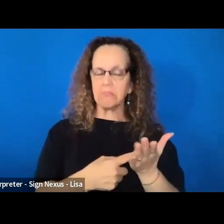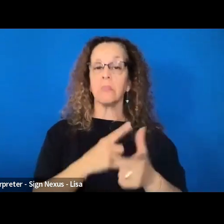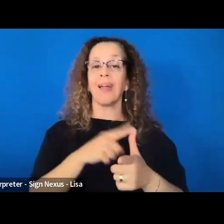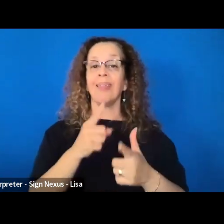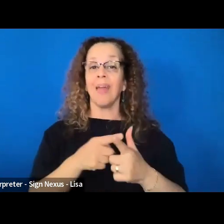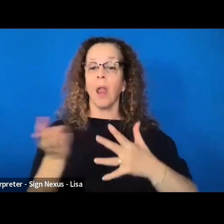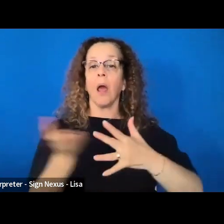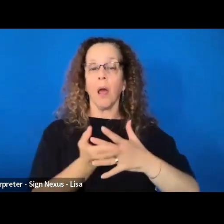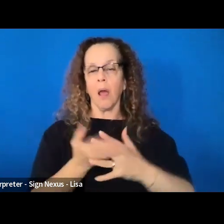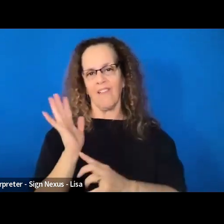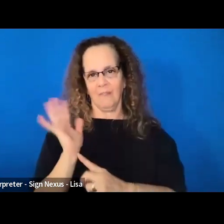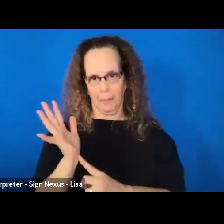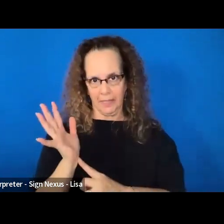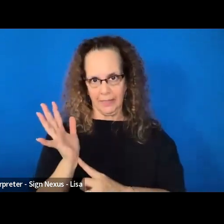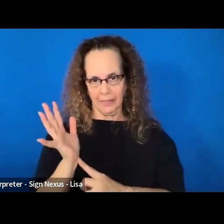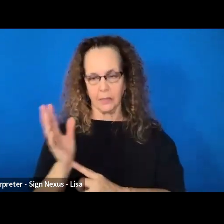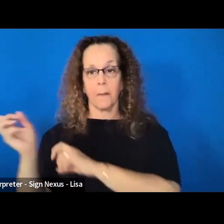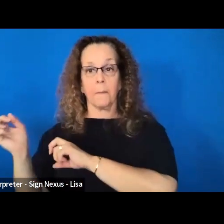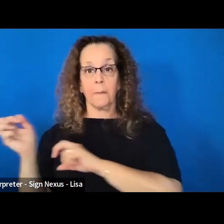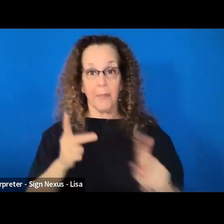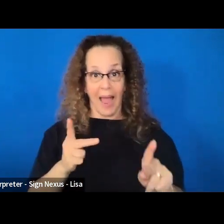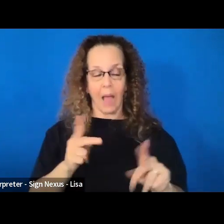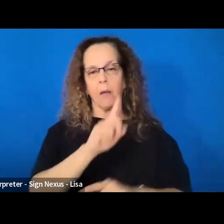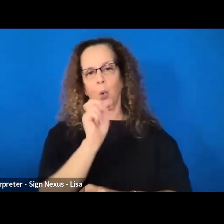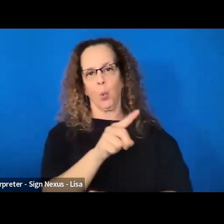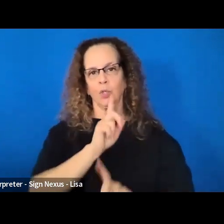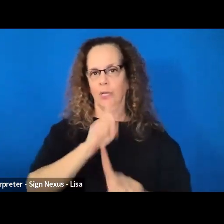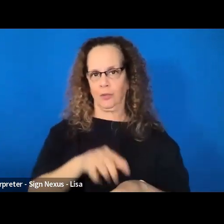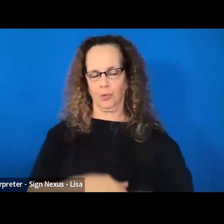-minute break and then return for our Q&A until 4.30.